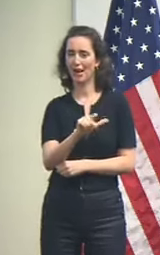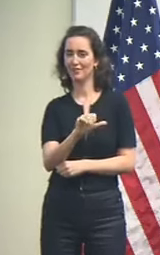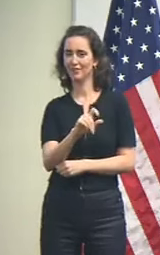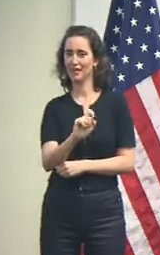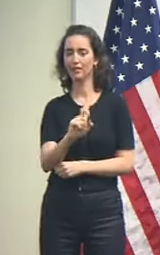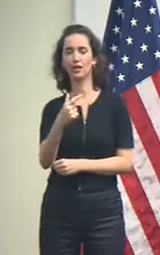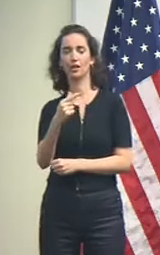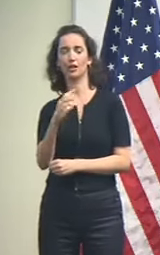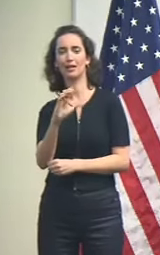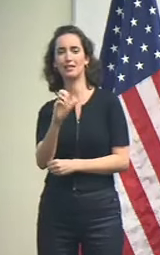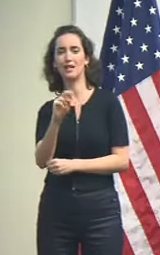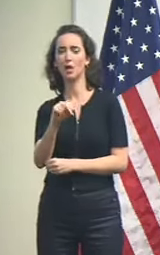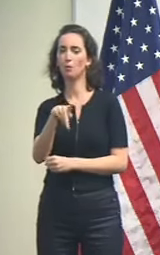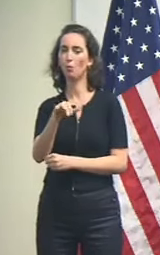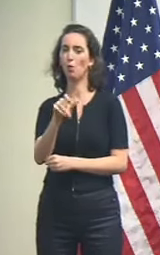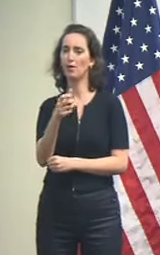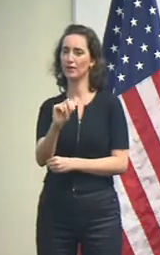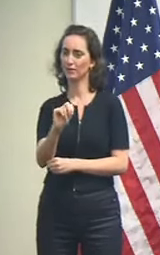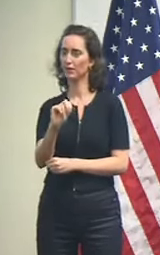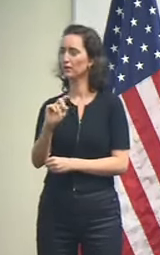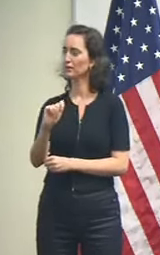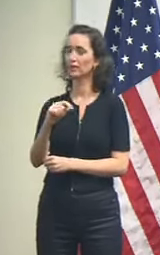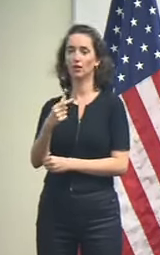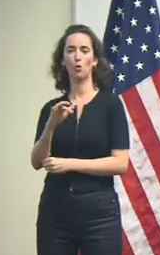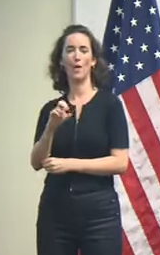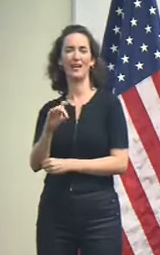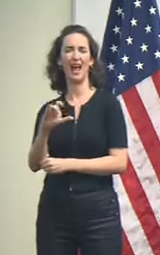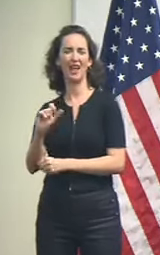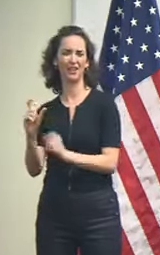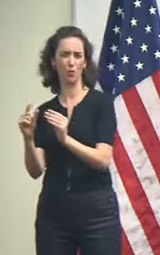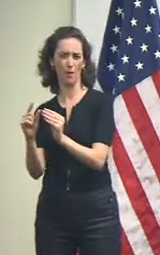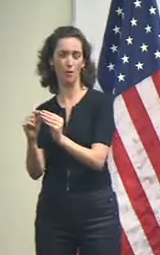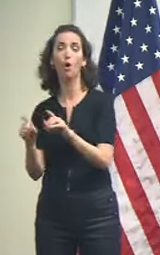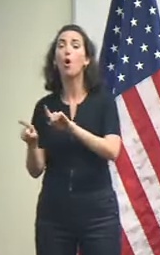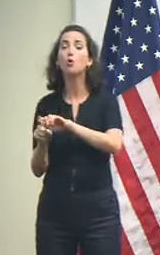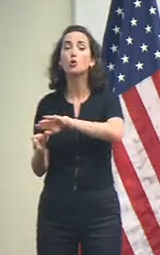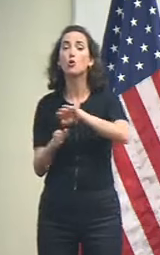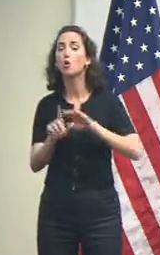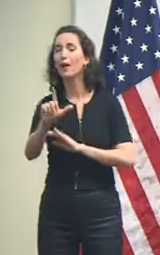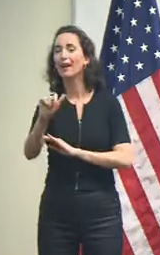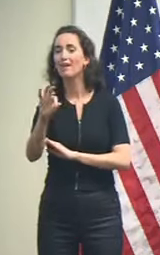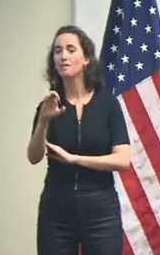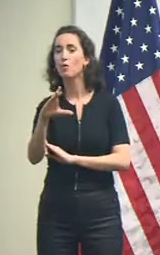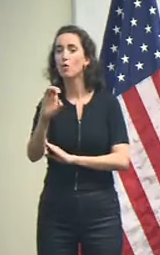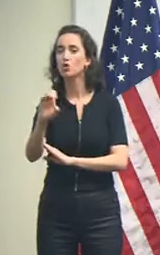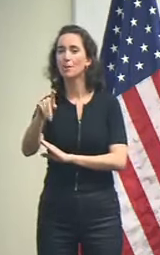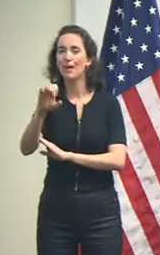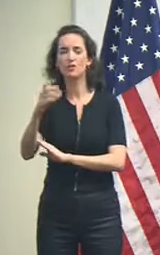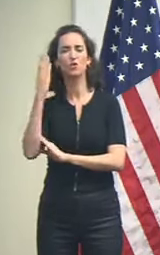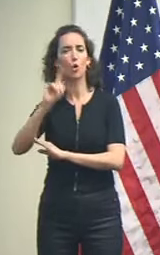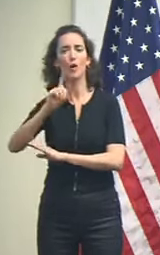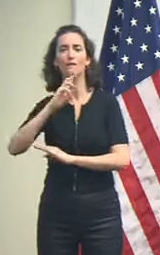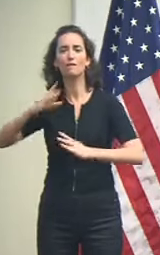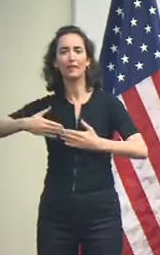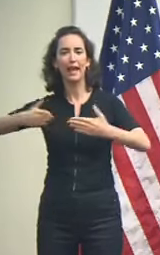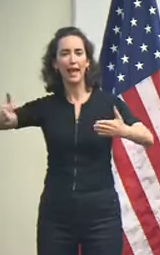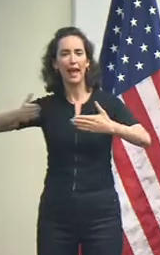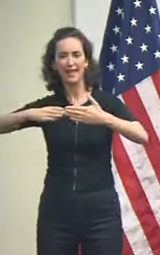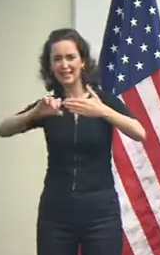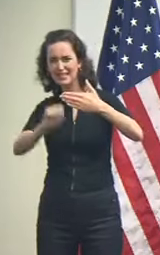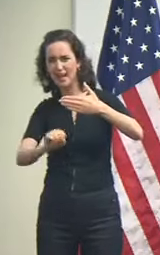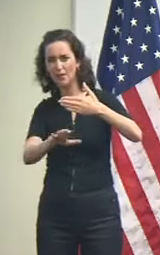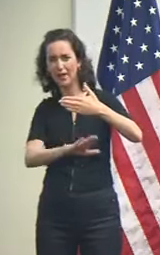Barataria, and Grand Isle, but also in Lafourche Parish south of the Lee Ontario floodgate, and in Tashbow, I'm sorry,